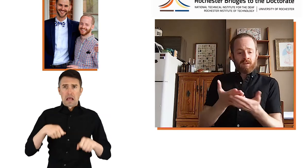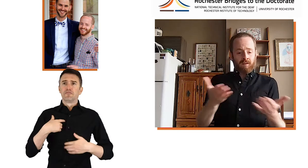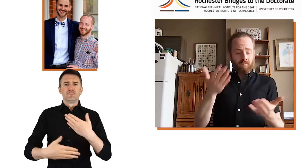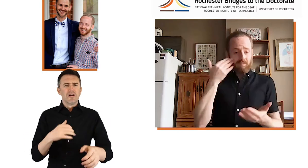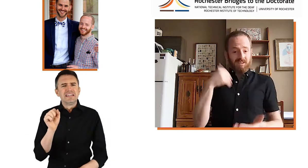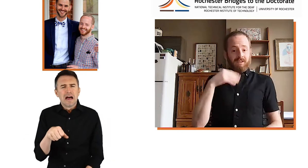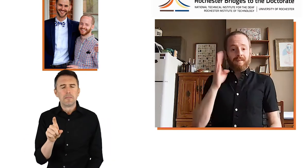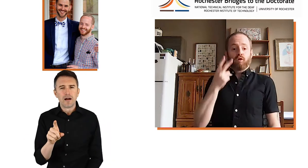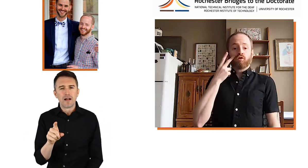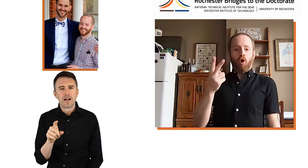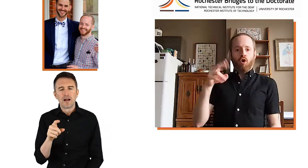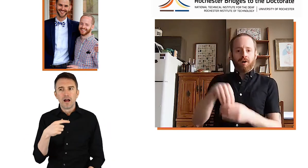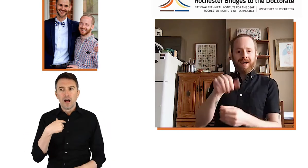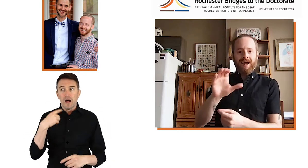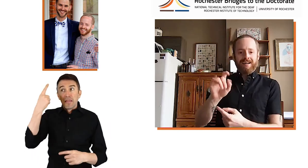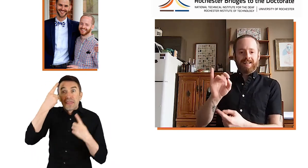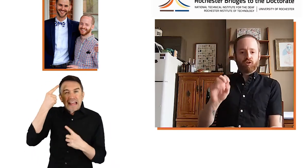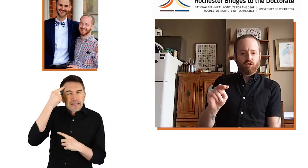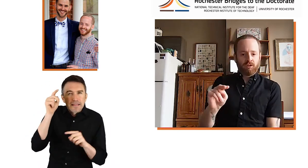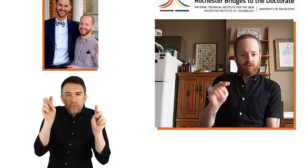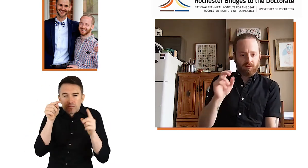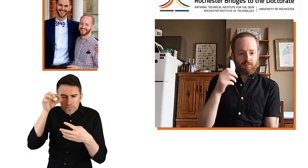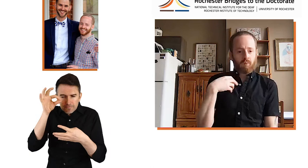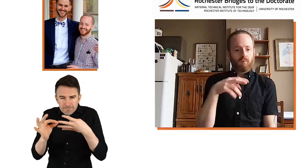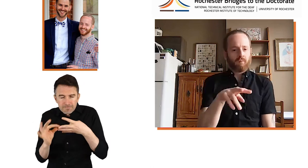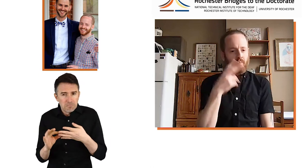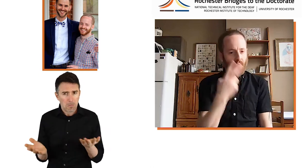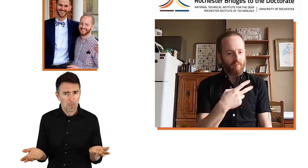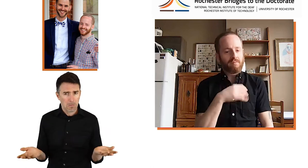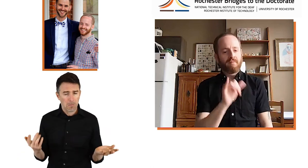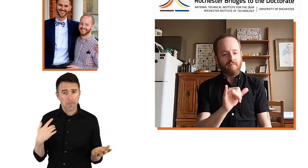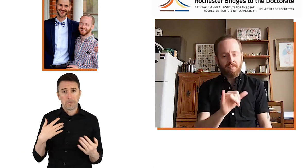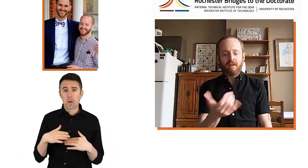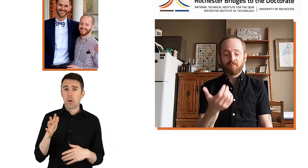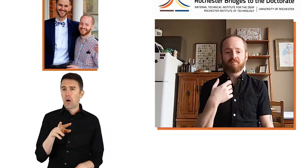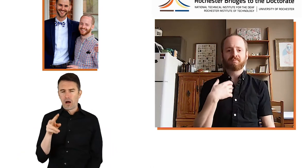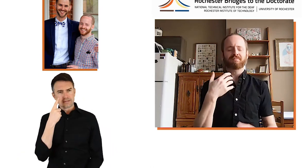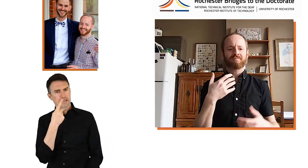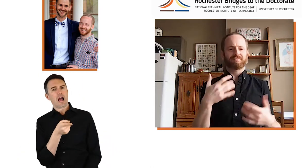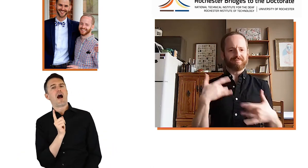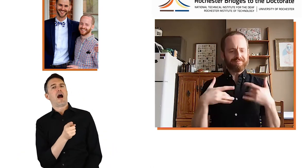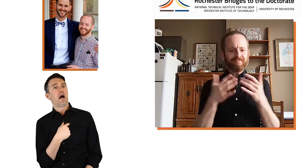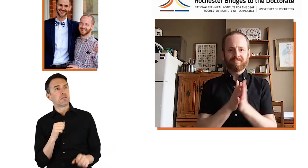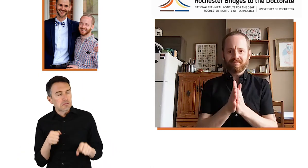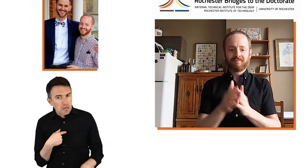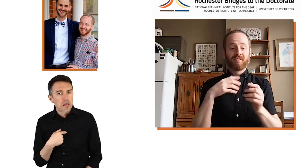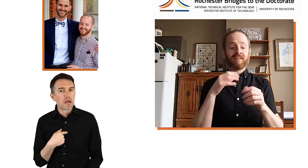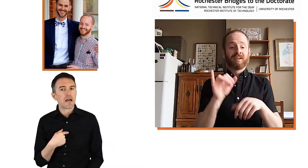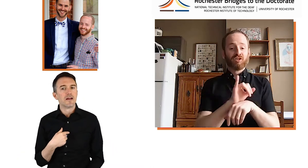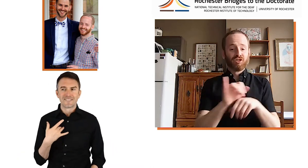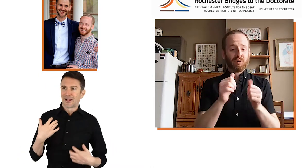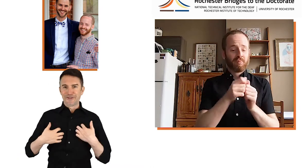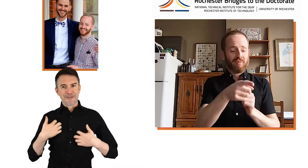Really, growing up, I had never thought about that type of thing because I didn't really have a role model to believe